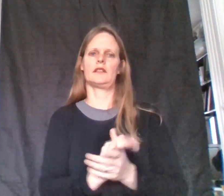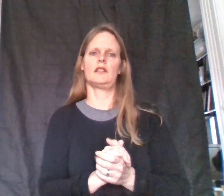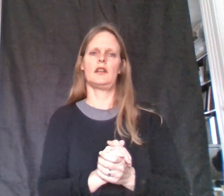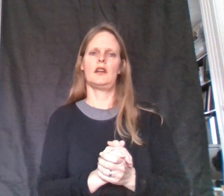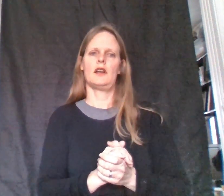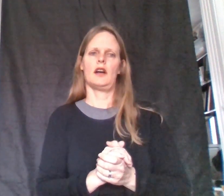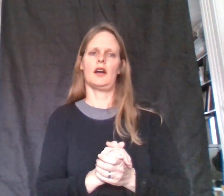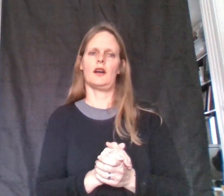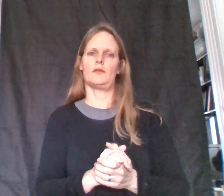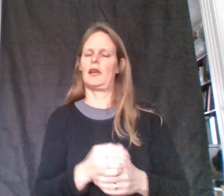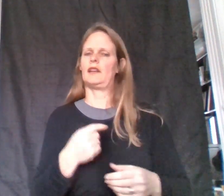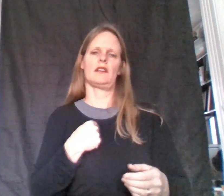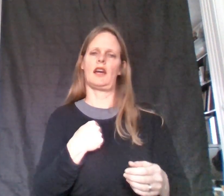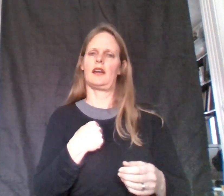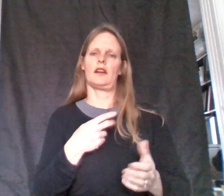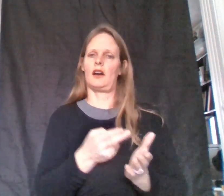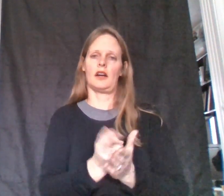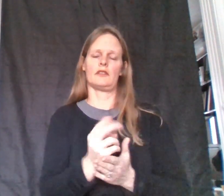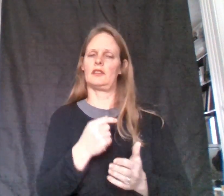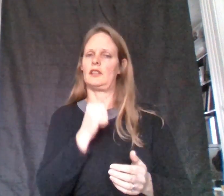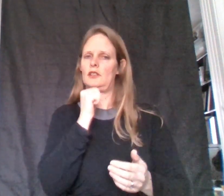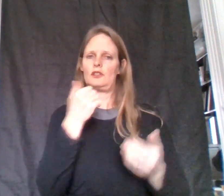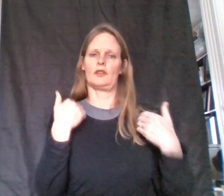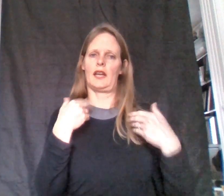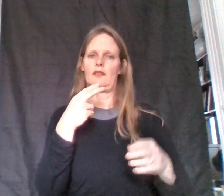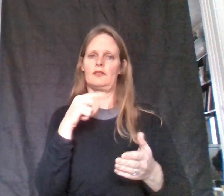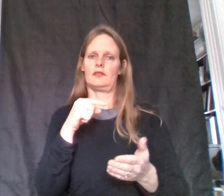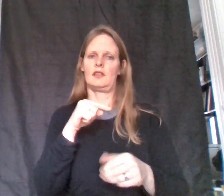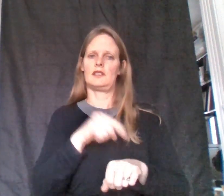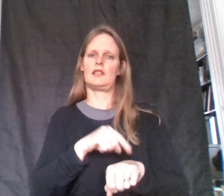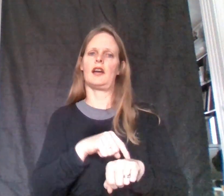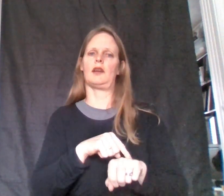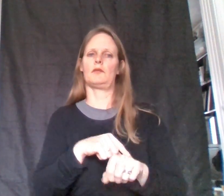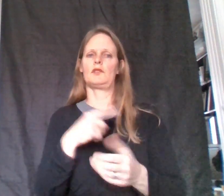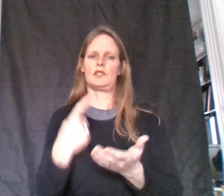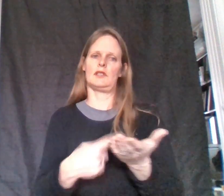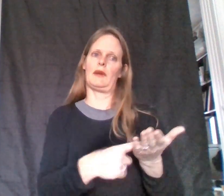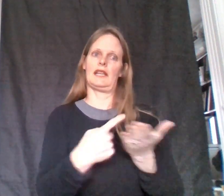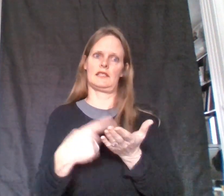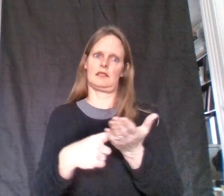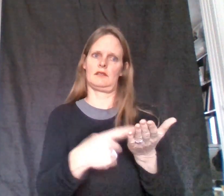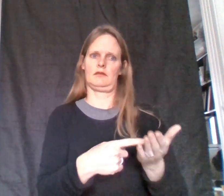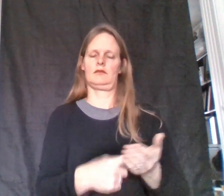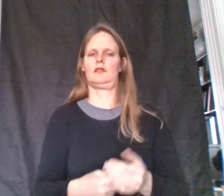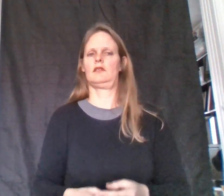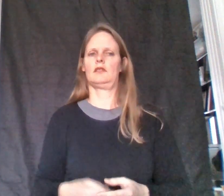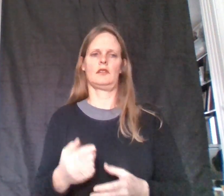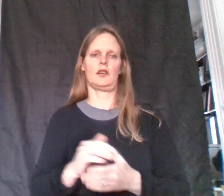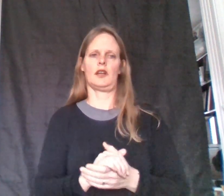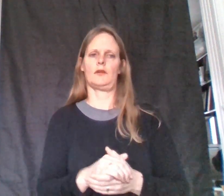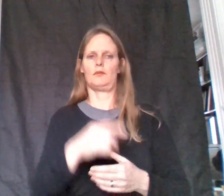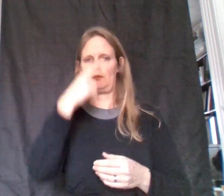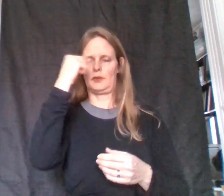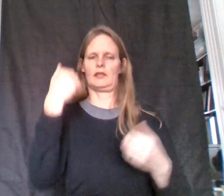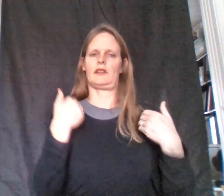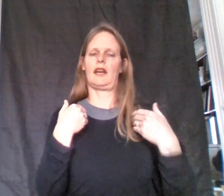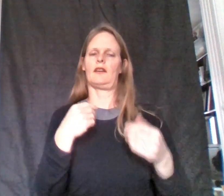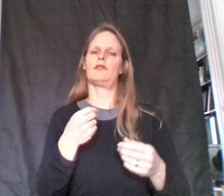And I honestly don't have time to debate because I have